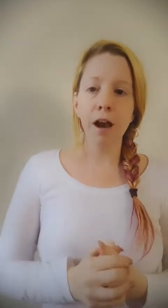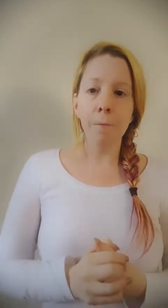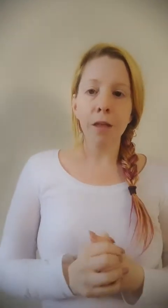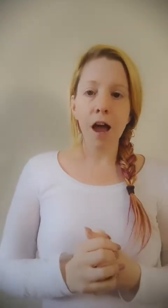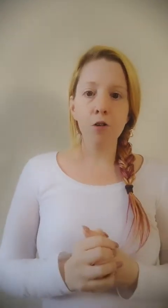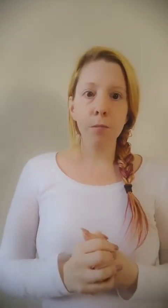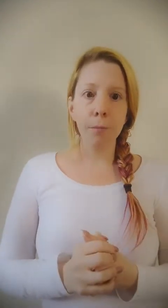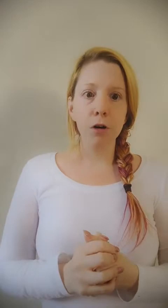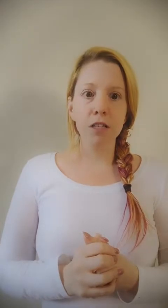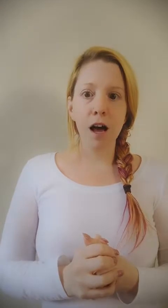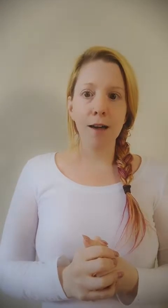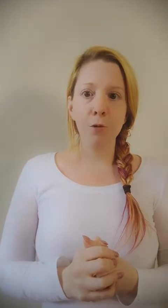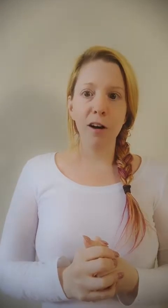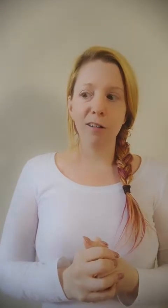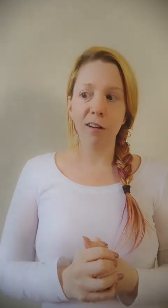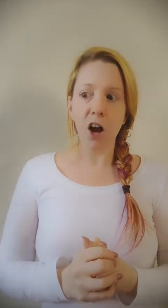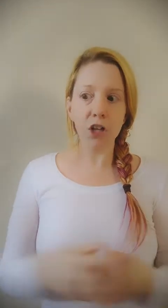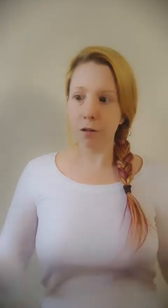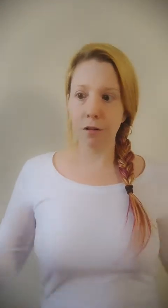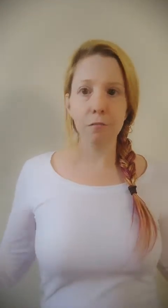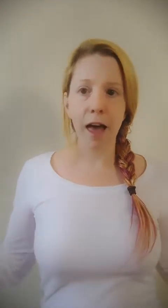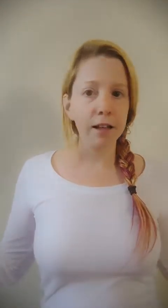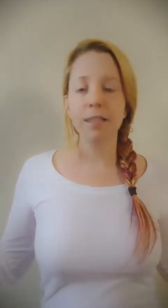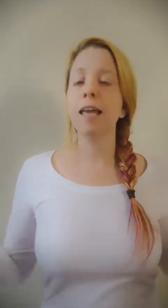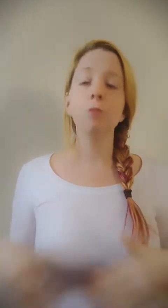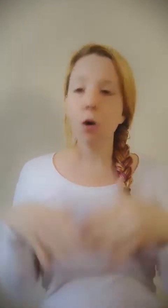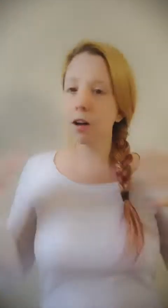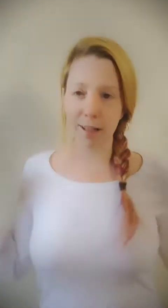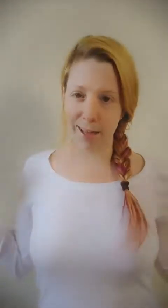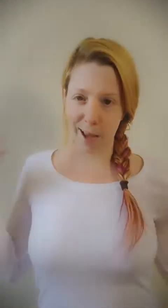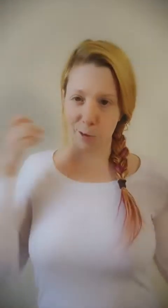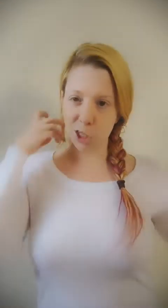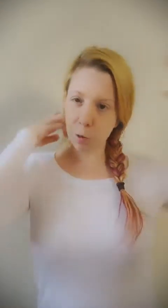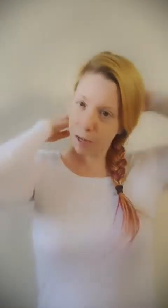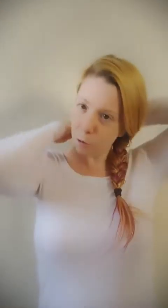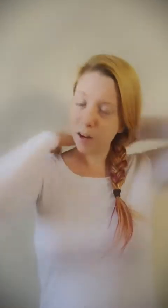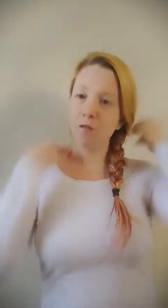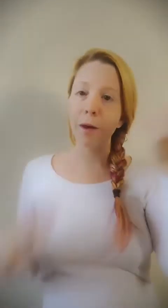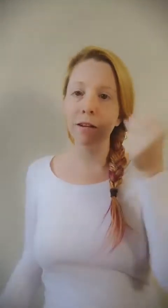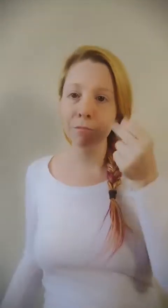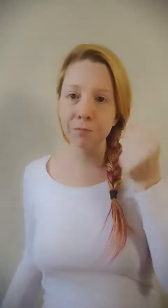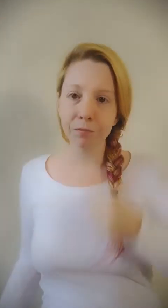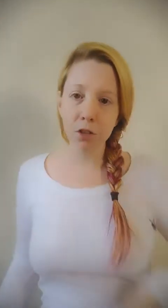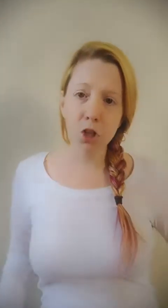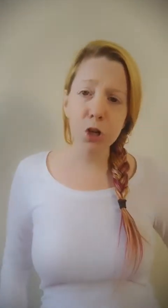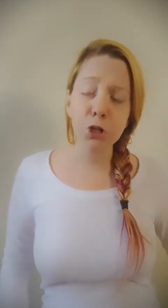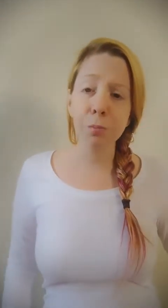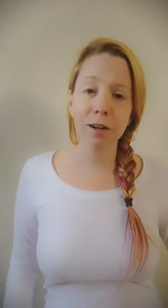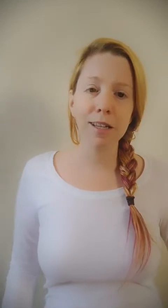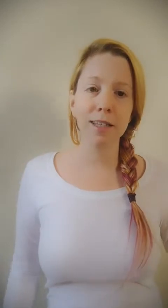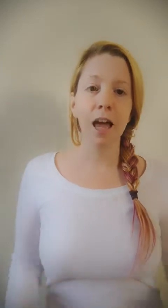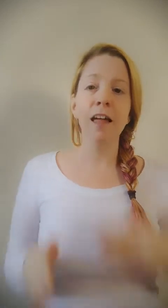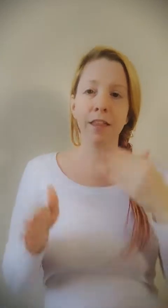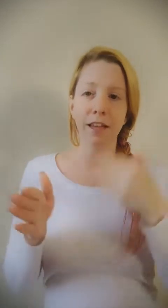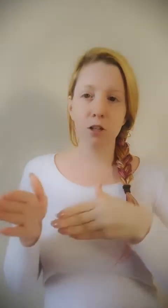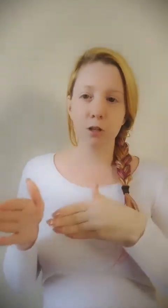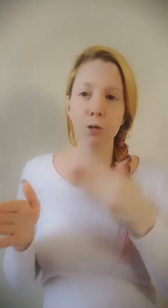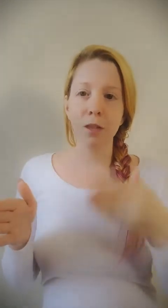I remember a time where that same yoga class I was doing would have been super easy. The truth